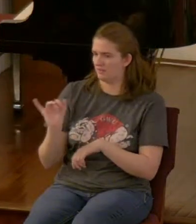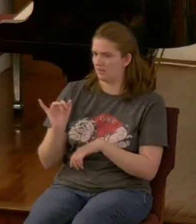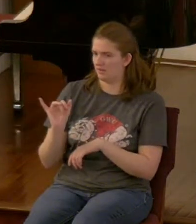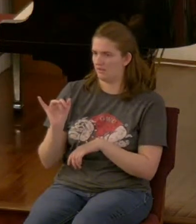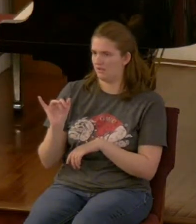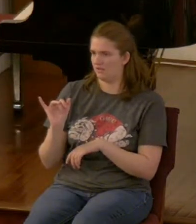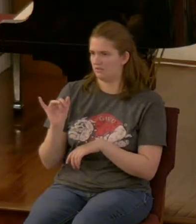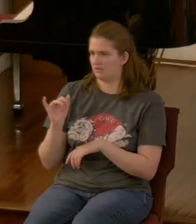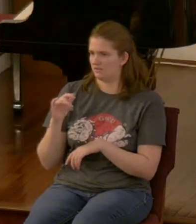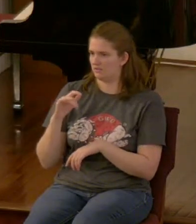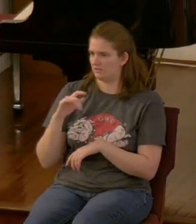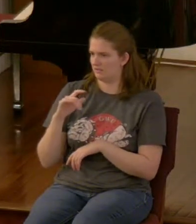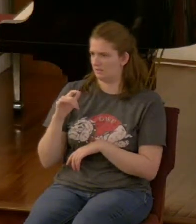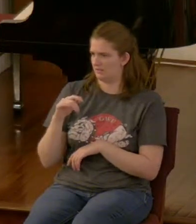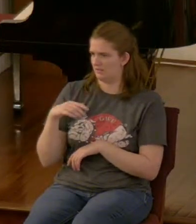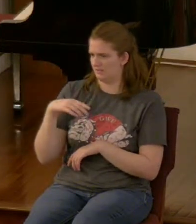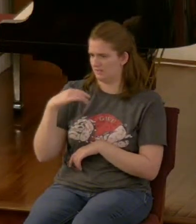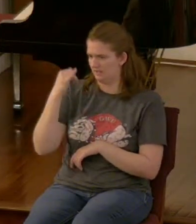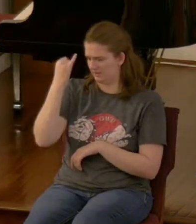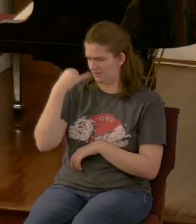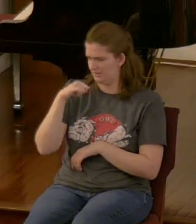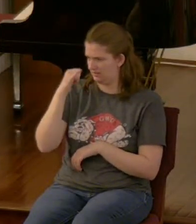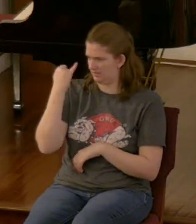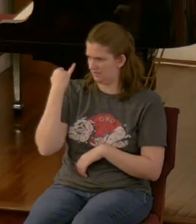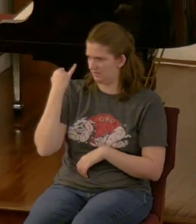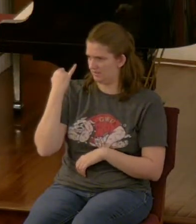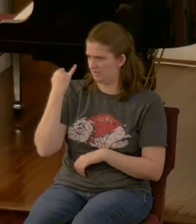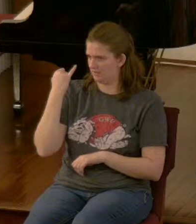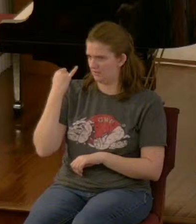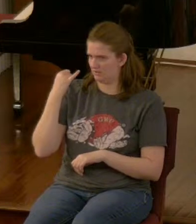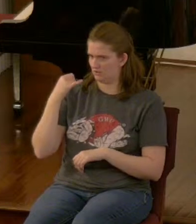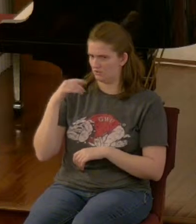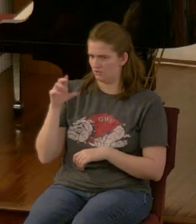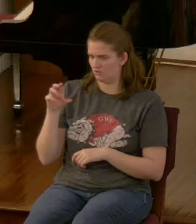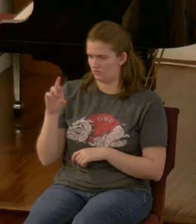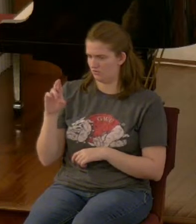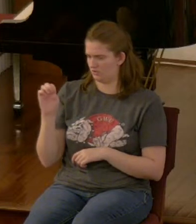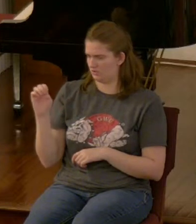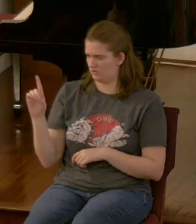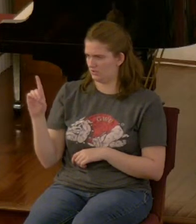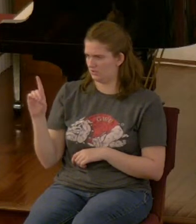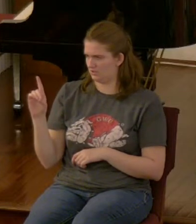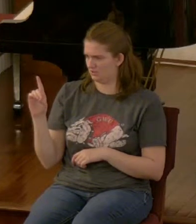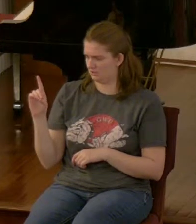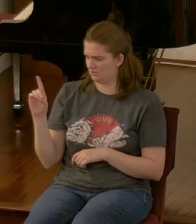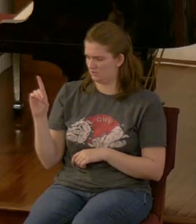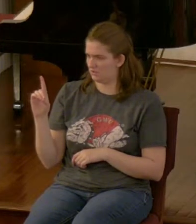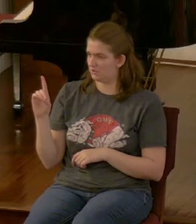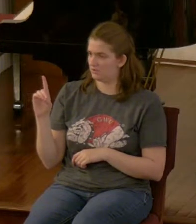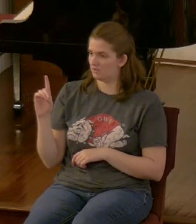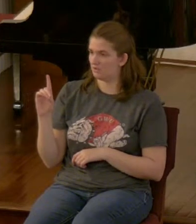of Italy that is cited in Talbot you you guys realize that